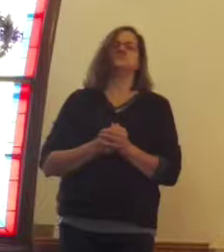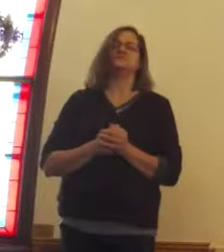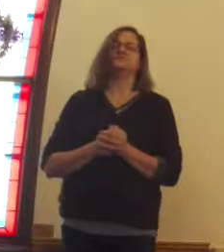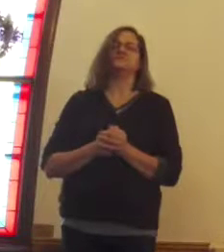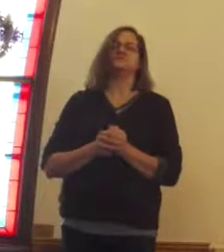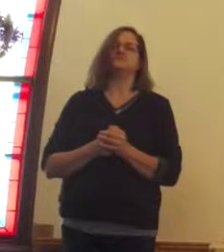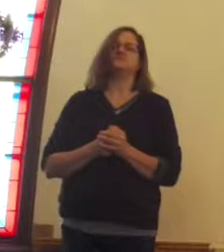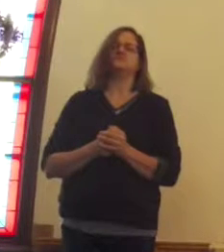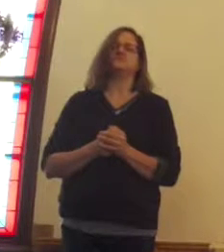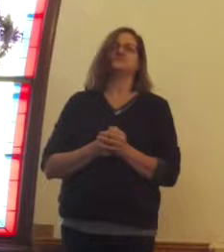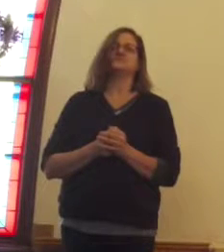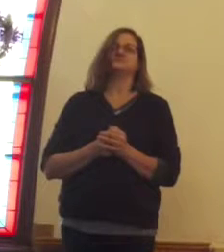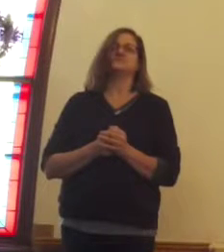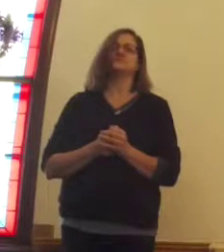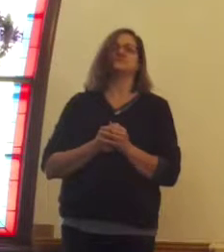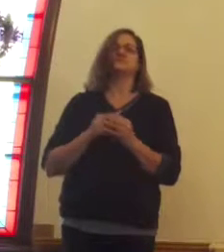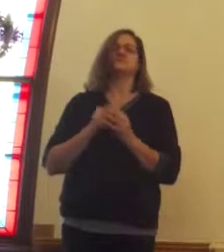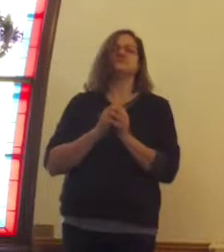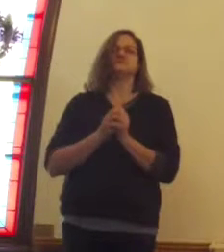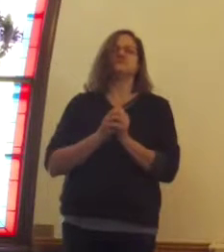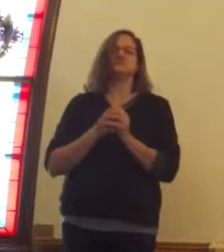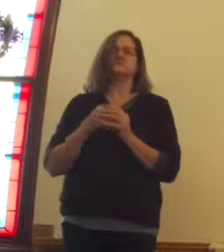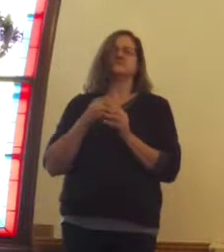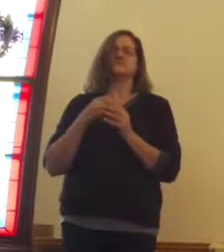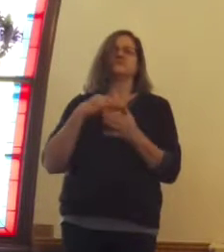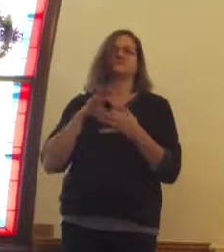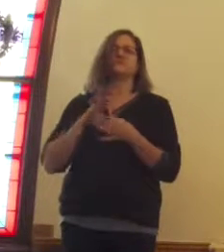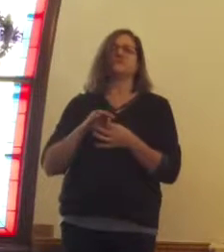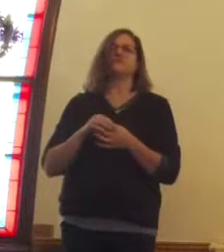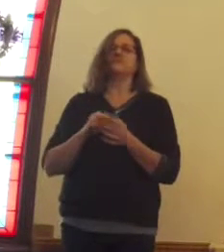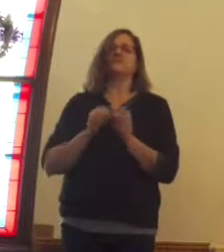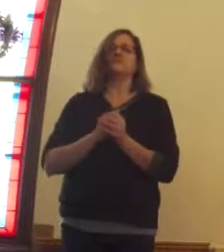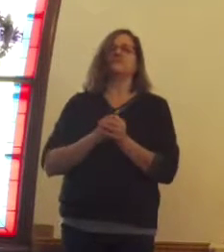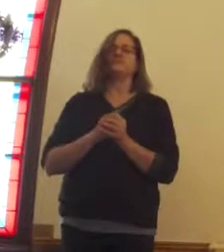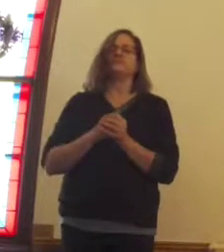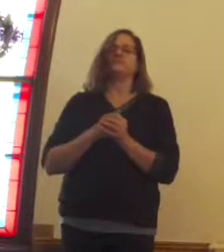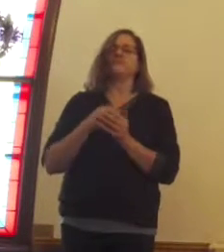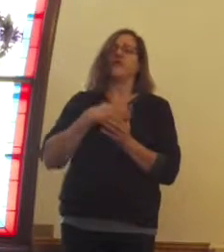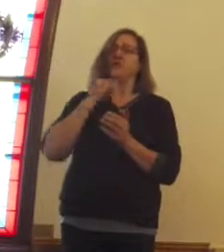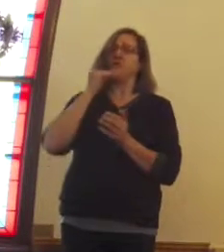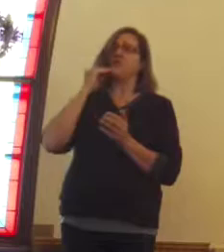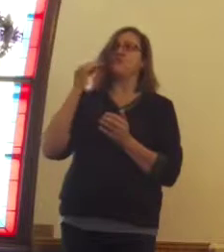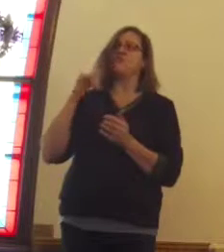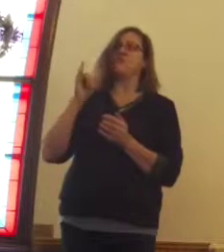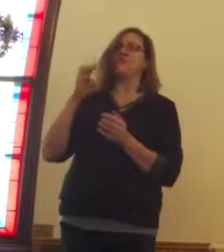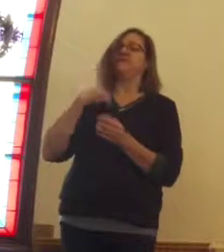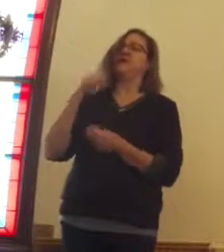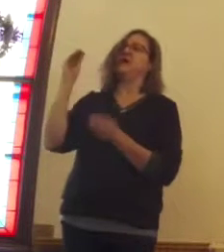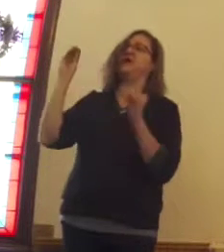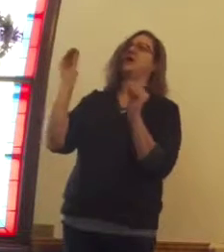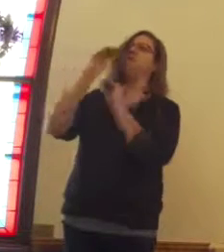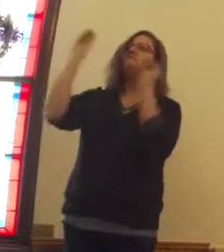I think it kind of fits in, too, a little bit. If I decorate my house perfectly with plaid bows,